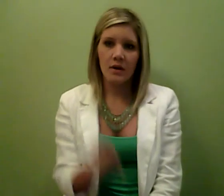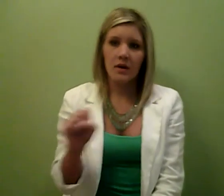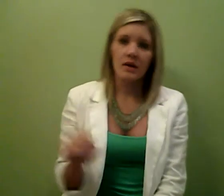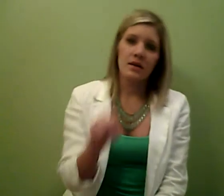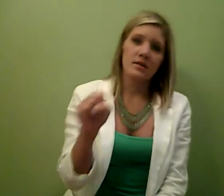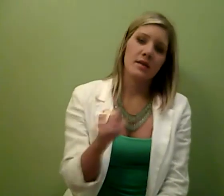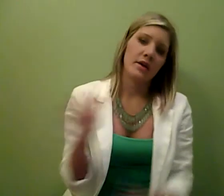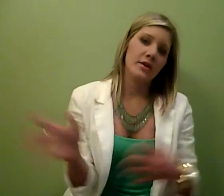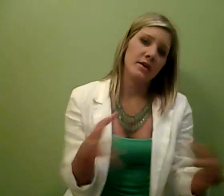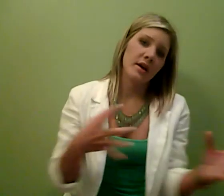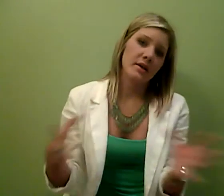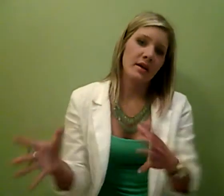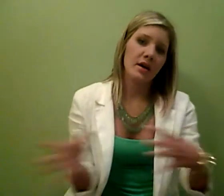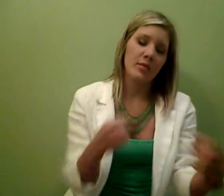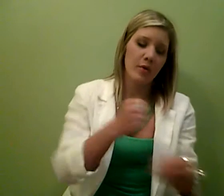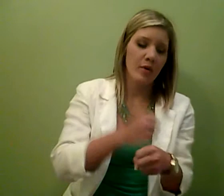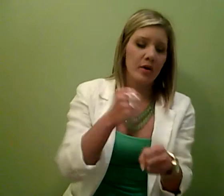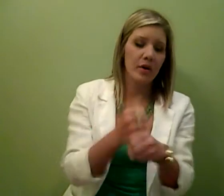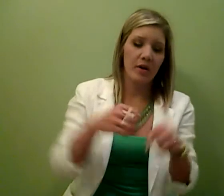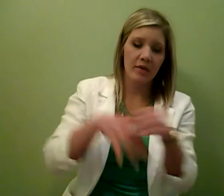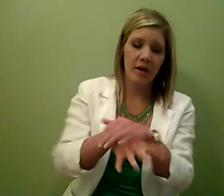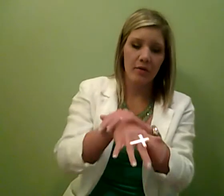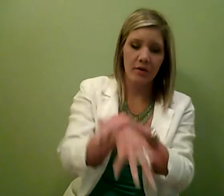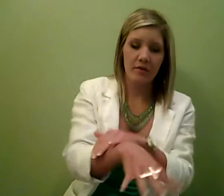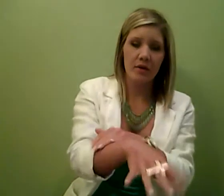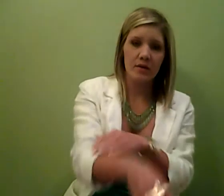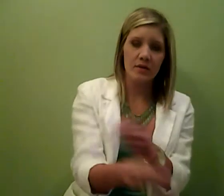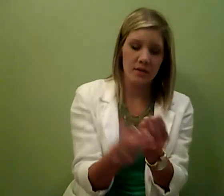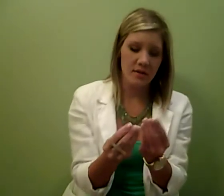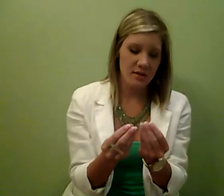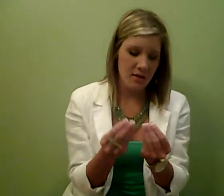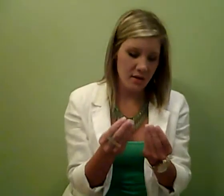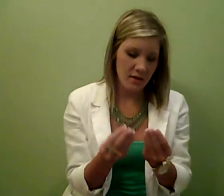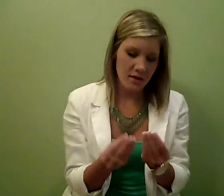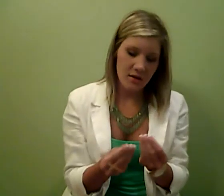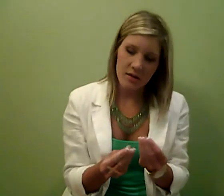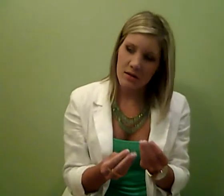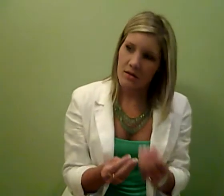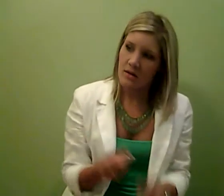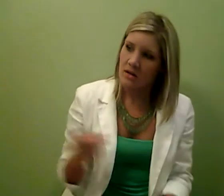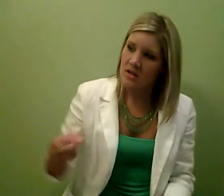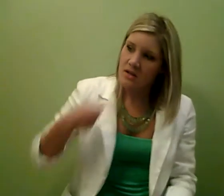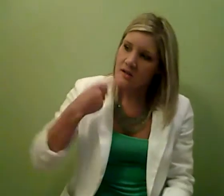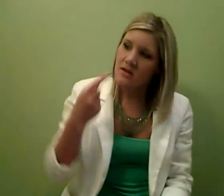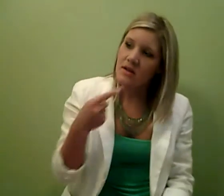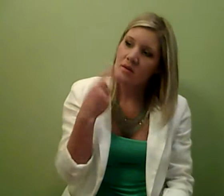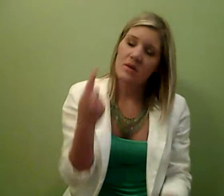A Saturday downpour carved out rivers in the sand She said it